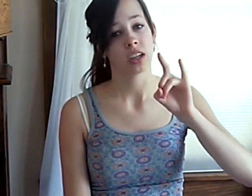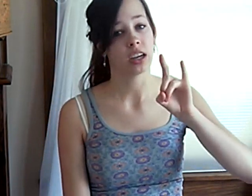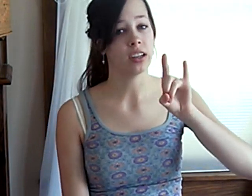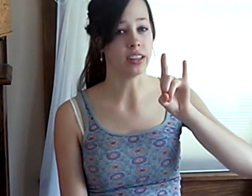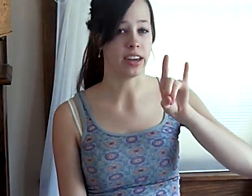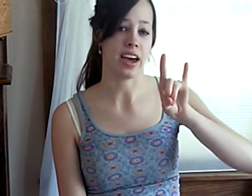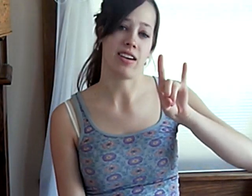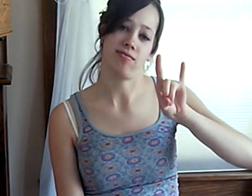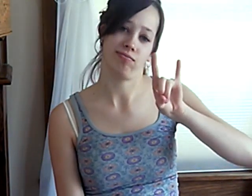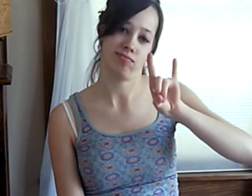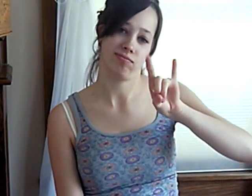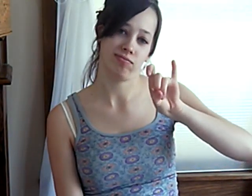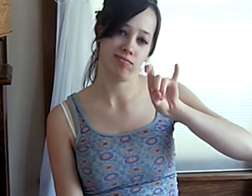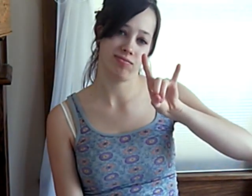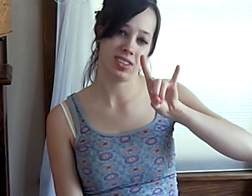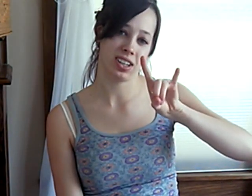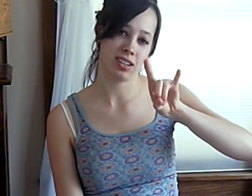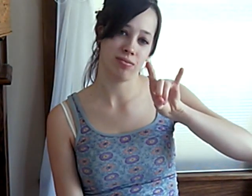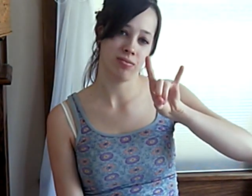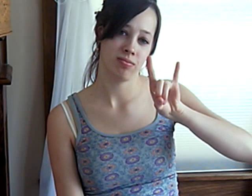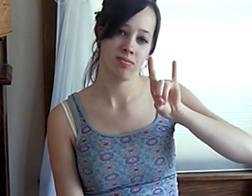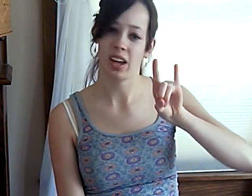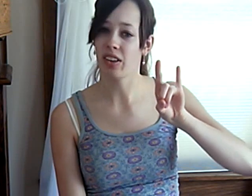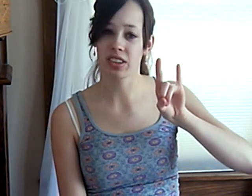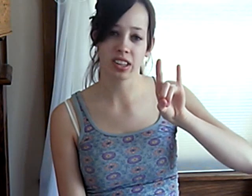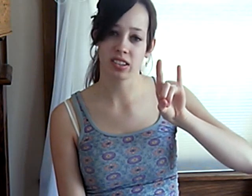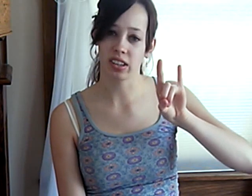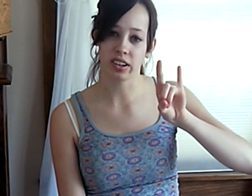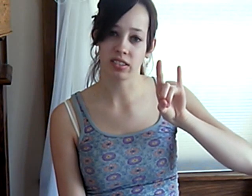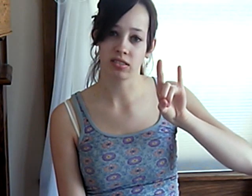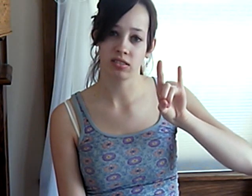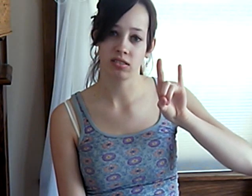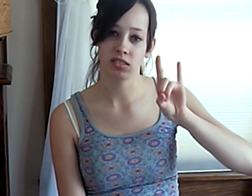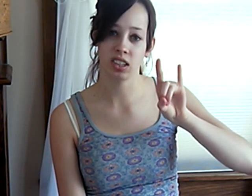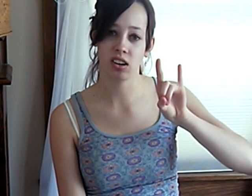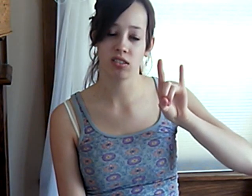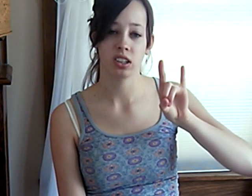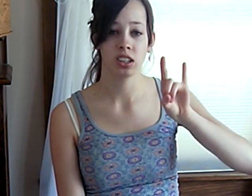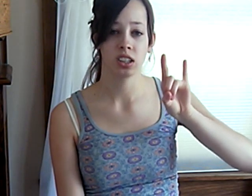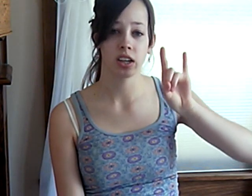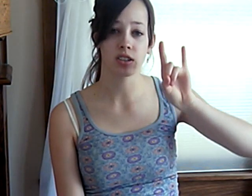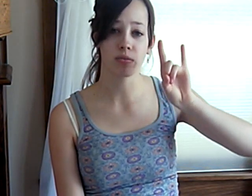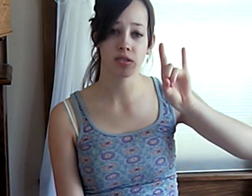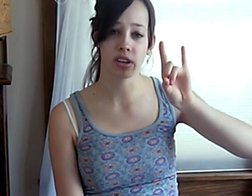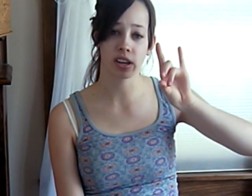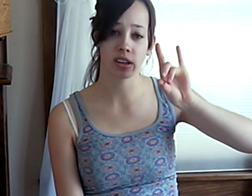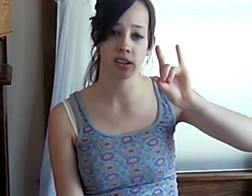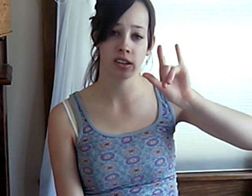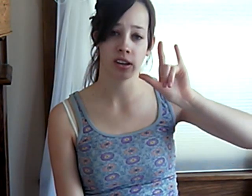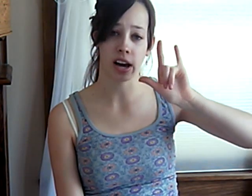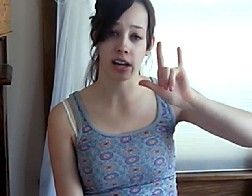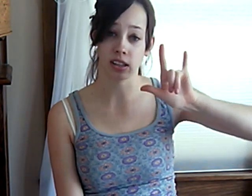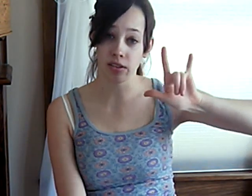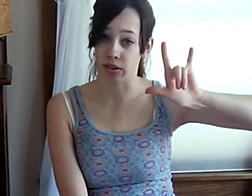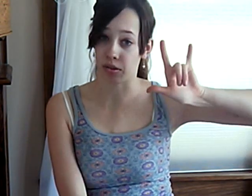kind of like that. Um, I don't think that's a letter. No, it's almost like I love you